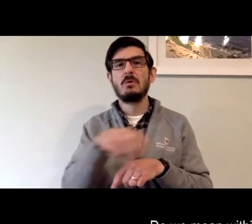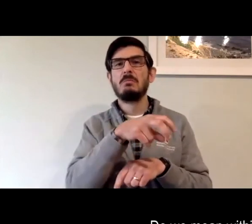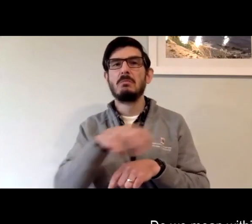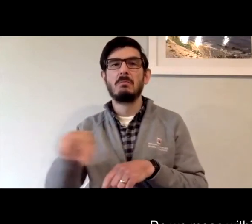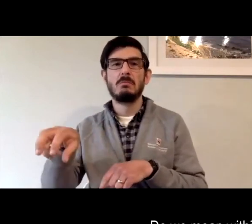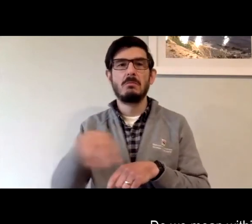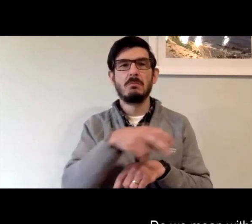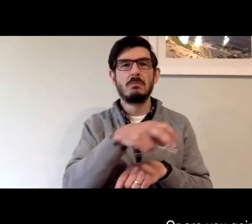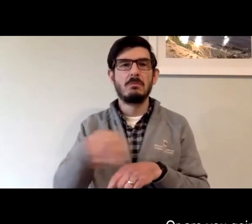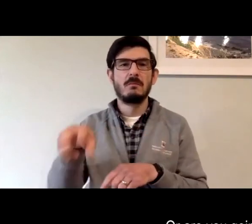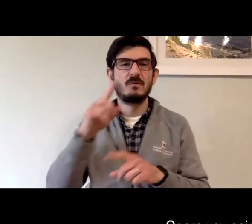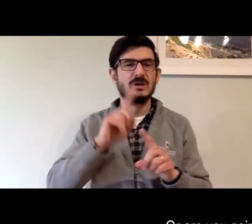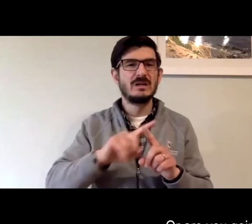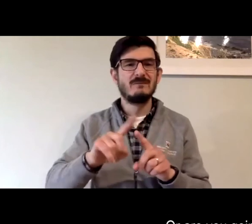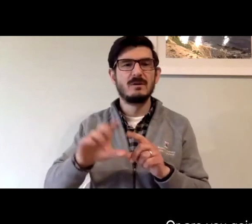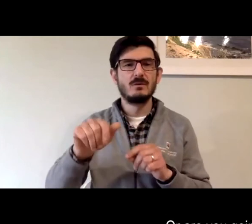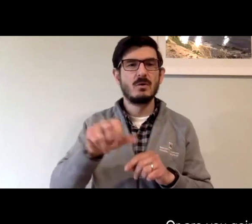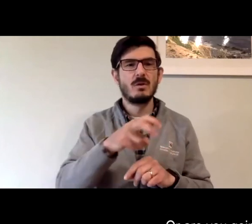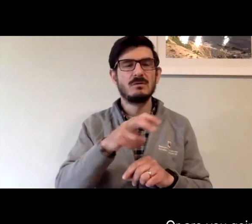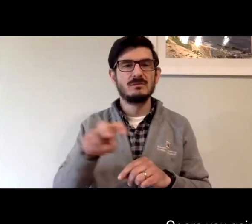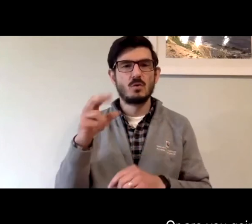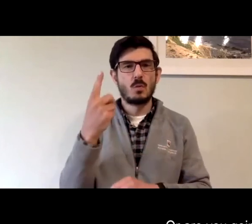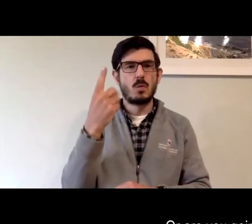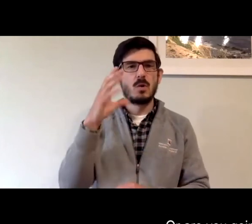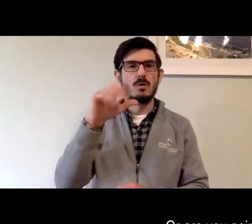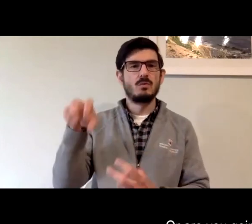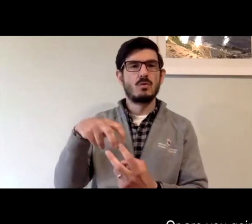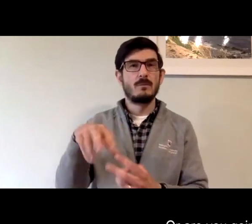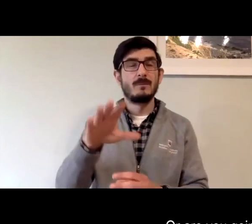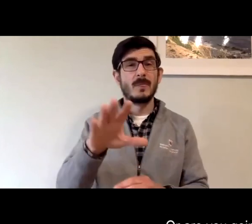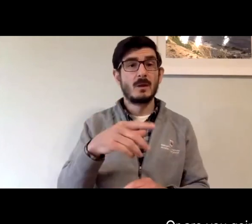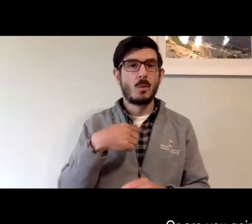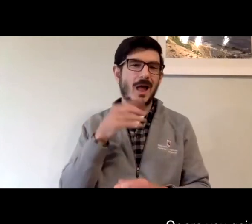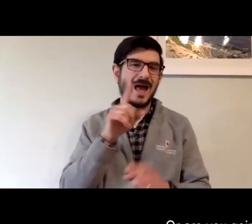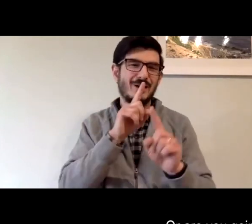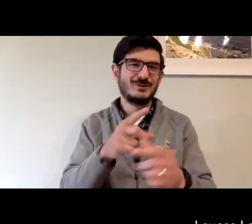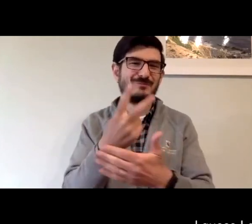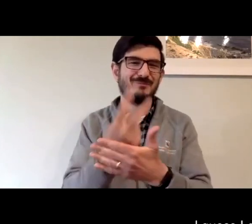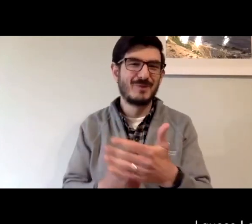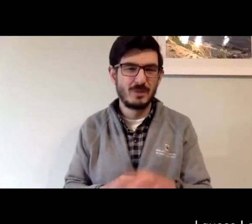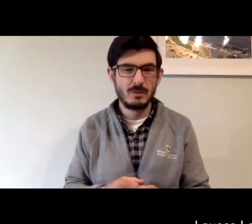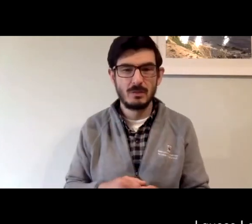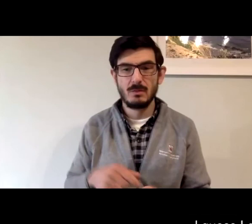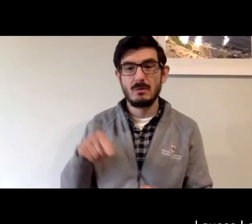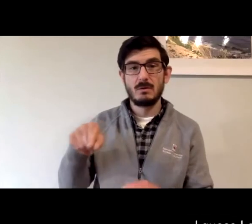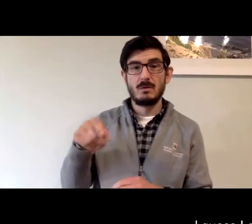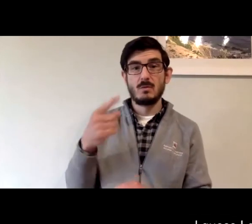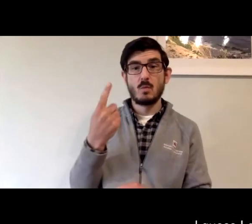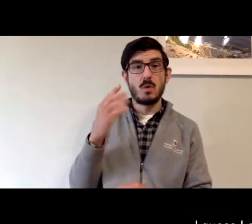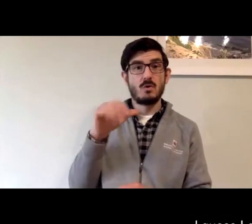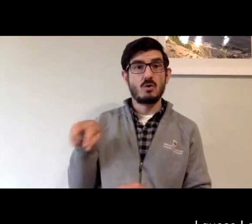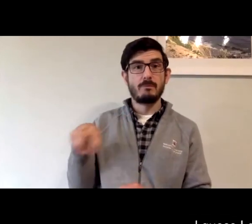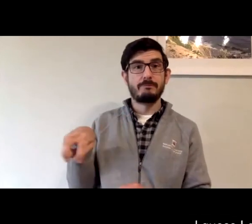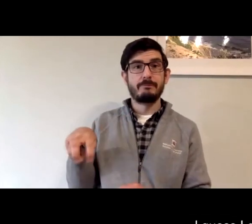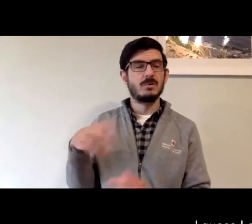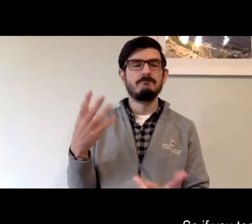are you going on the same device between RTT and TTY calls? I mean, I guess I can answer both. How's